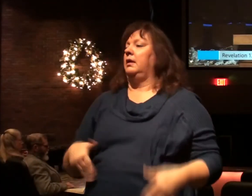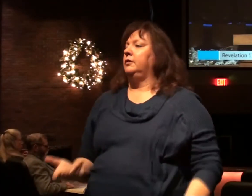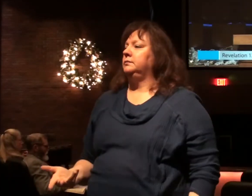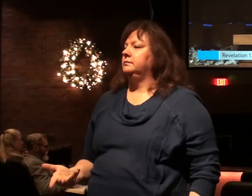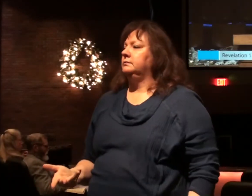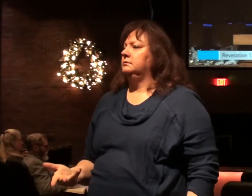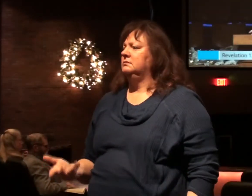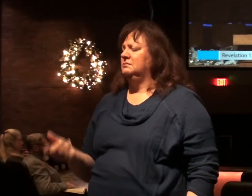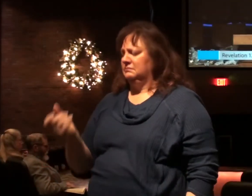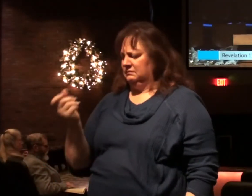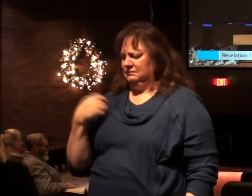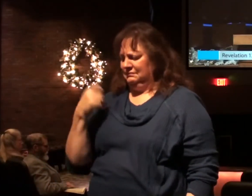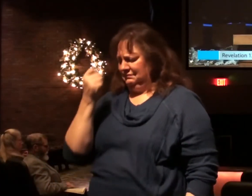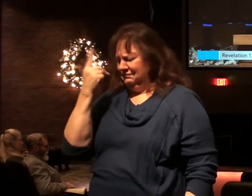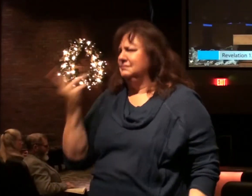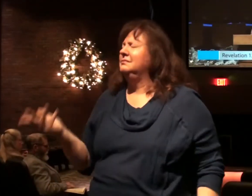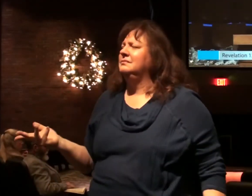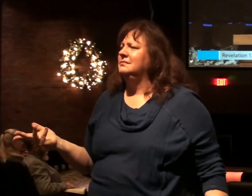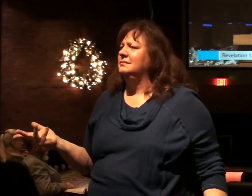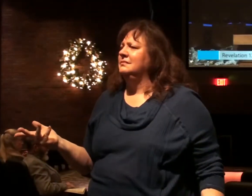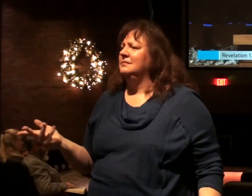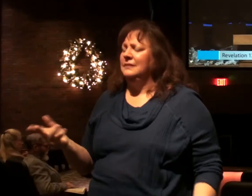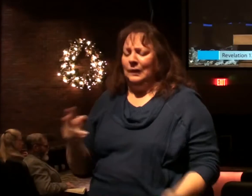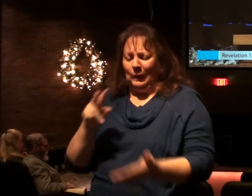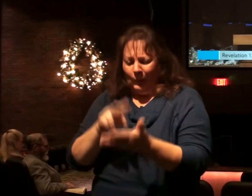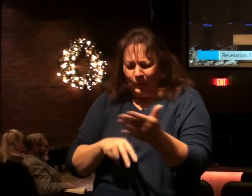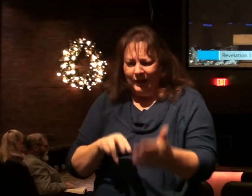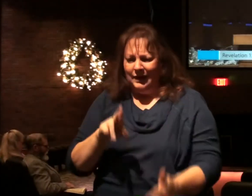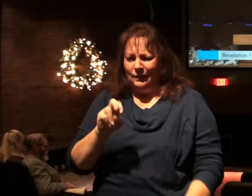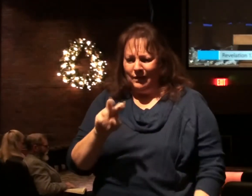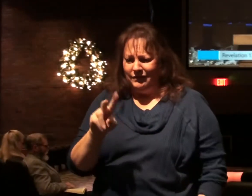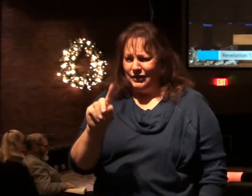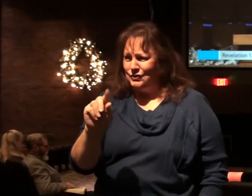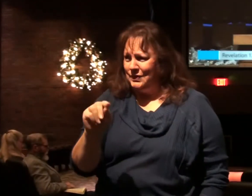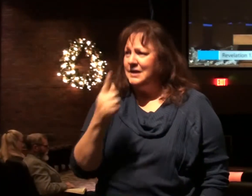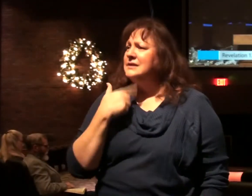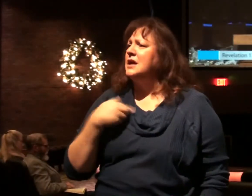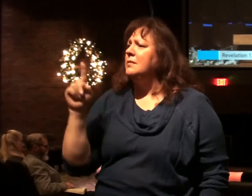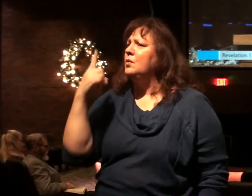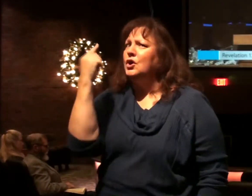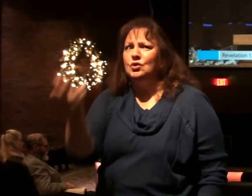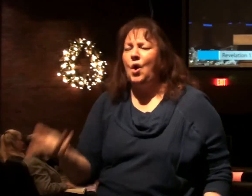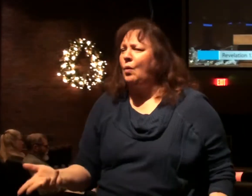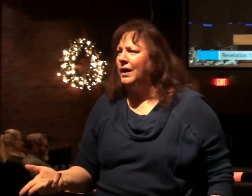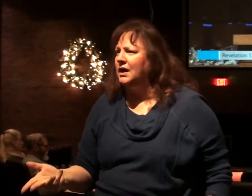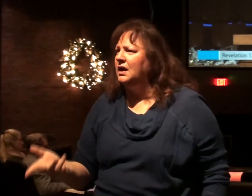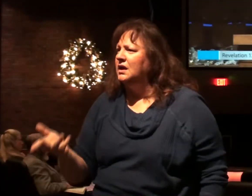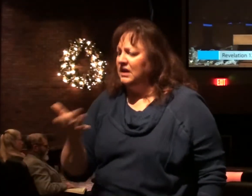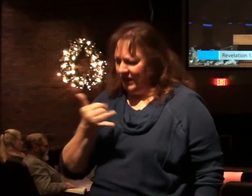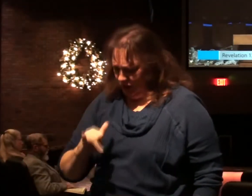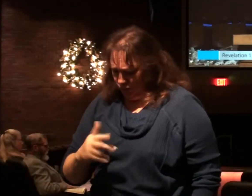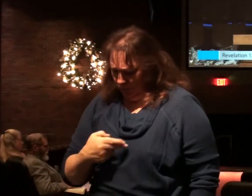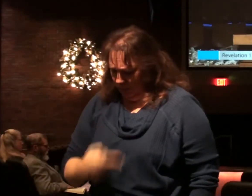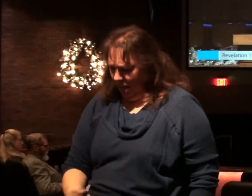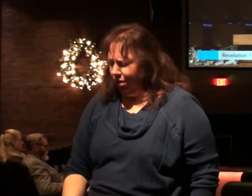Makes no sense. Read the end of chapter 20 and it tells you where you're going. To an eternal hell.